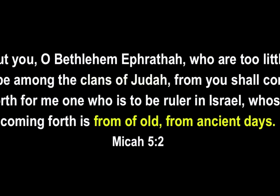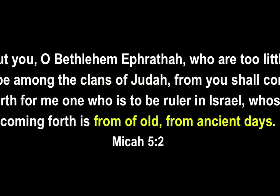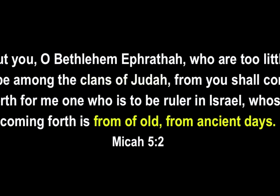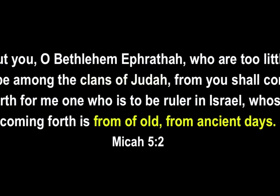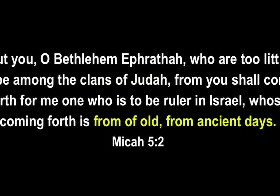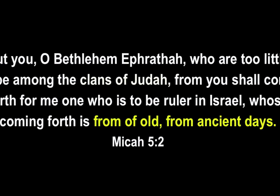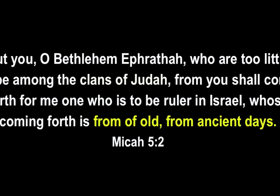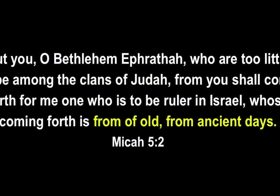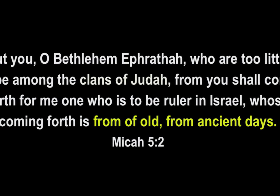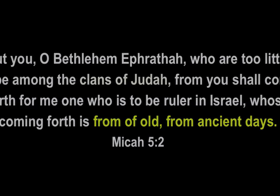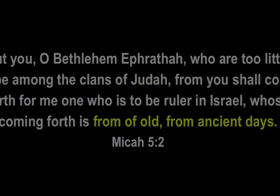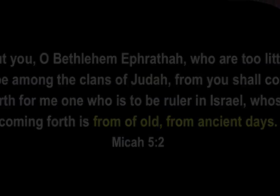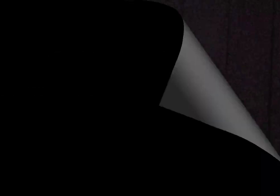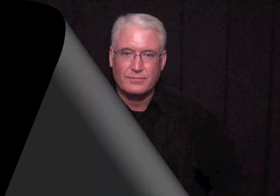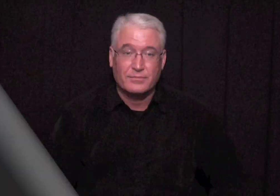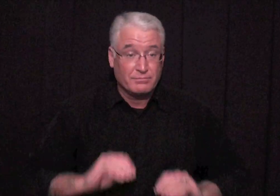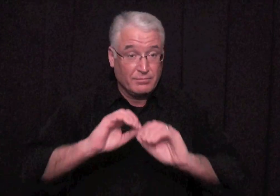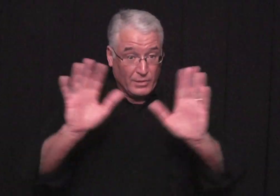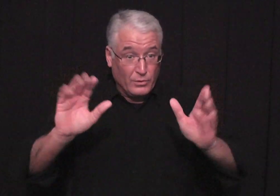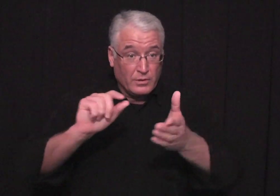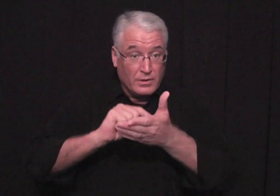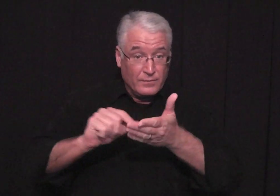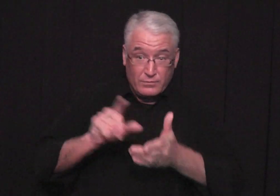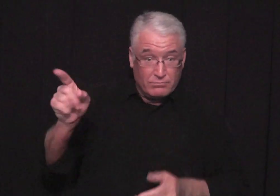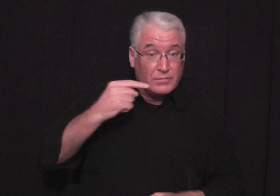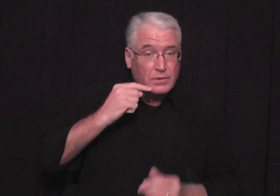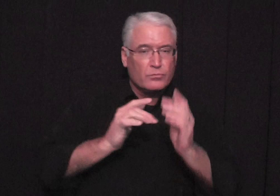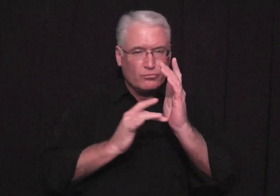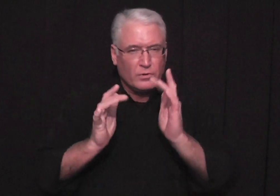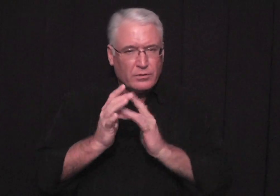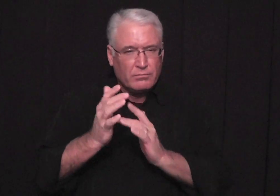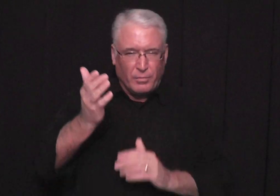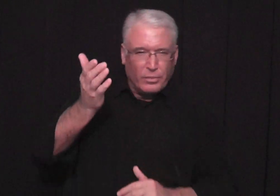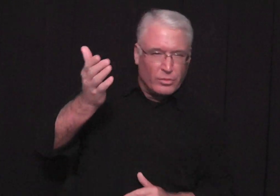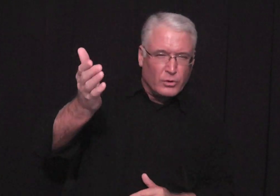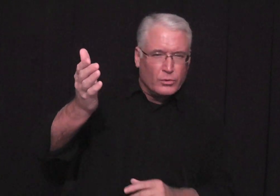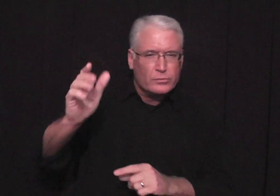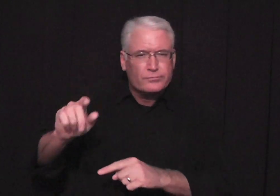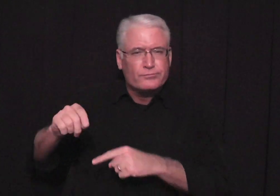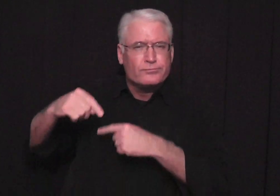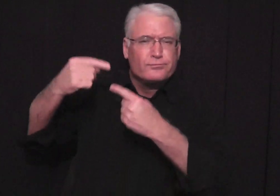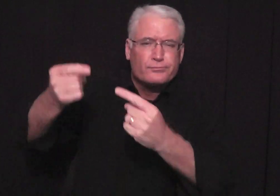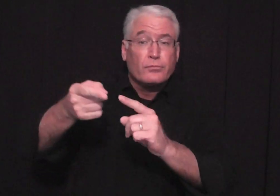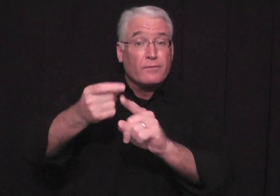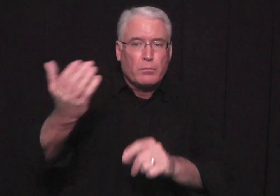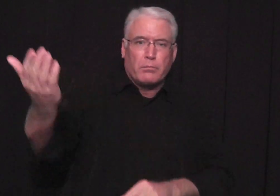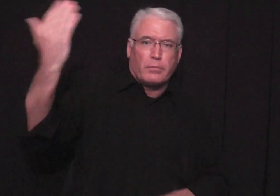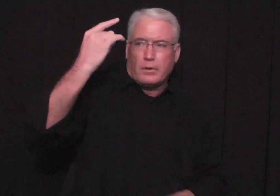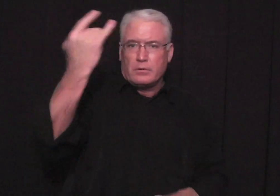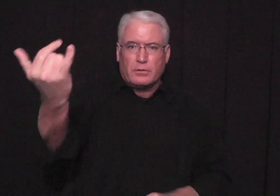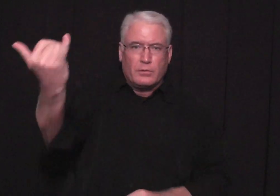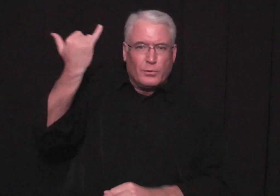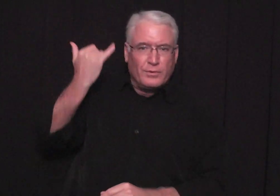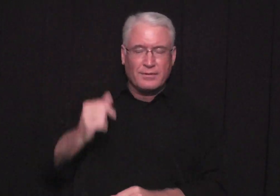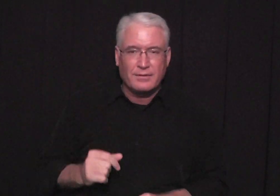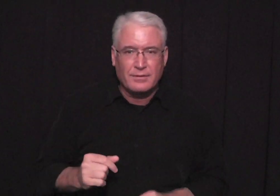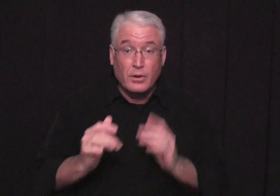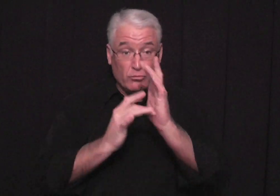you know the verses is clear that jesus has always been here even from